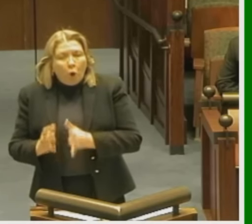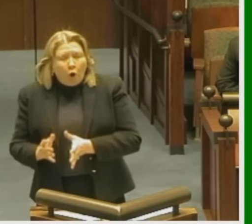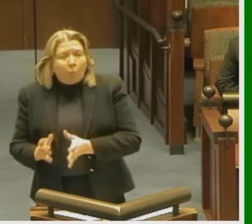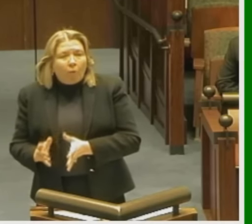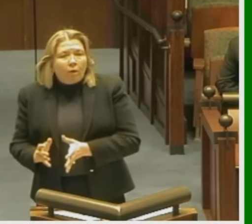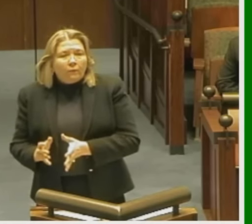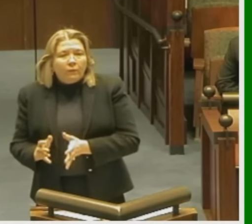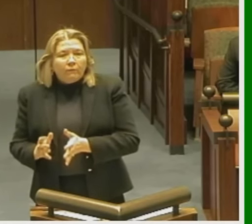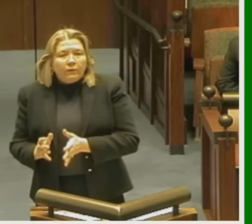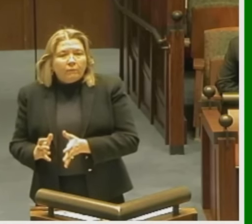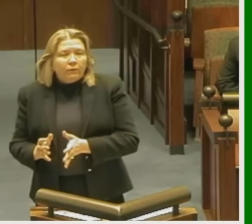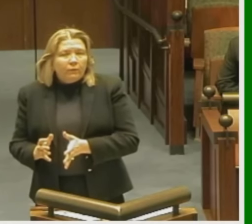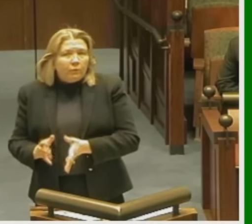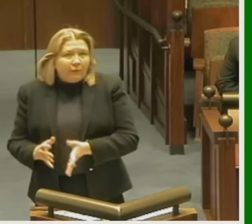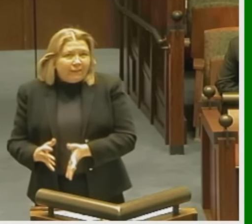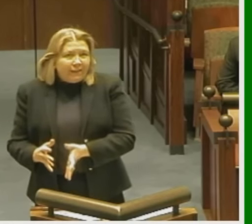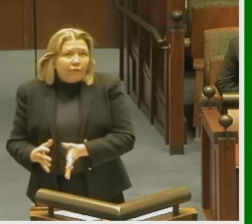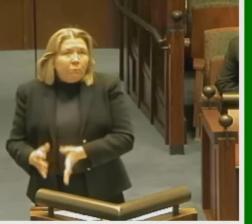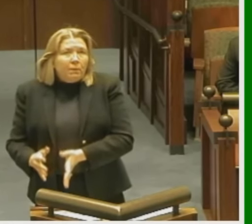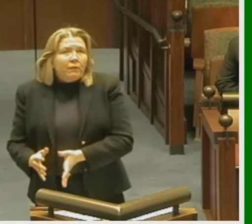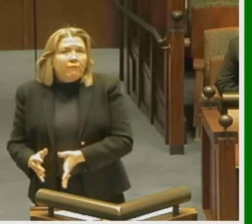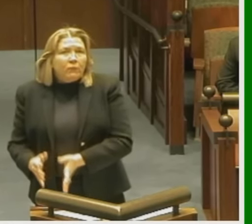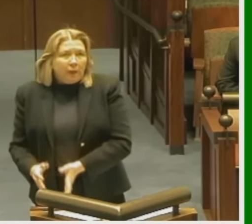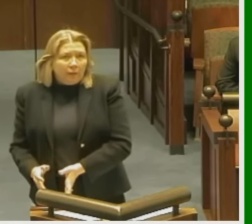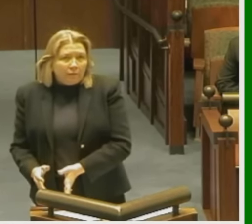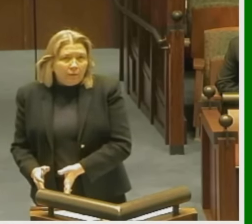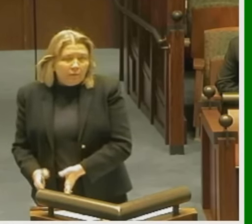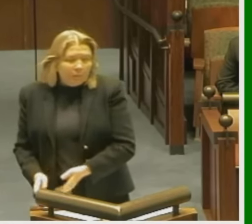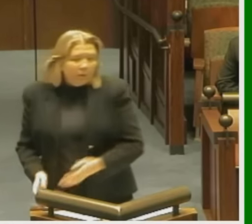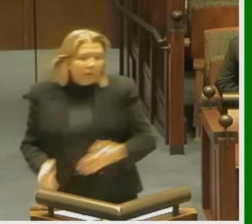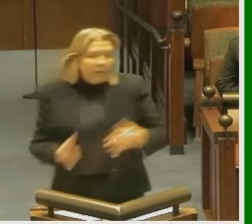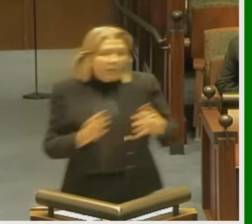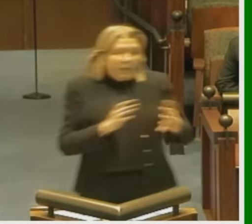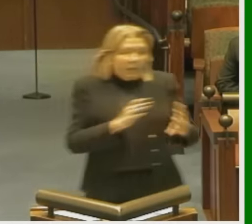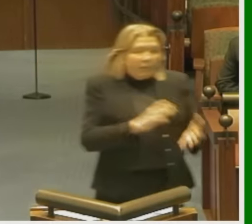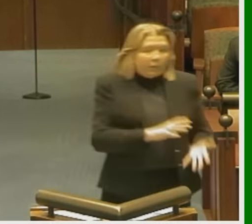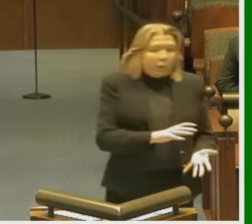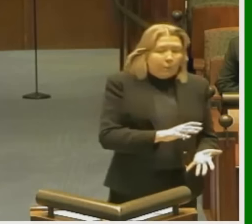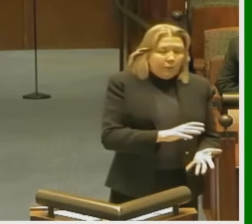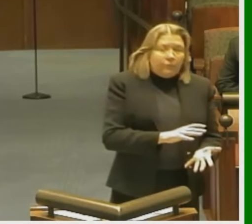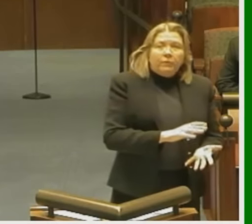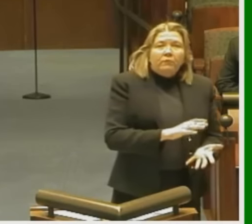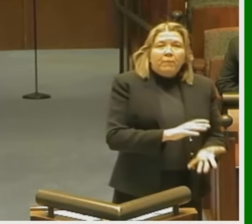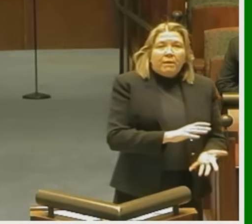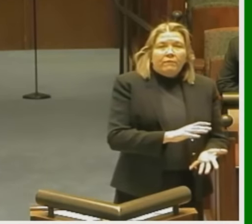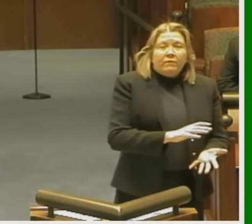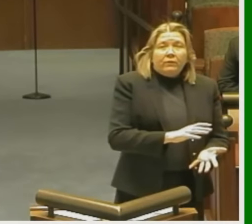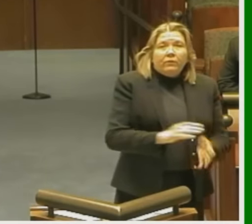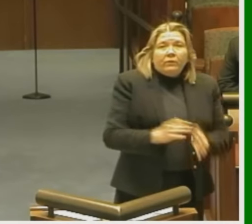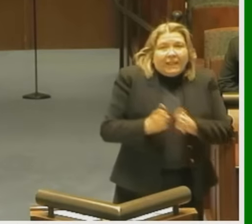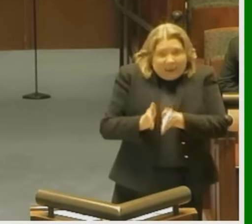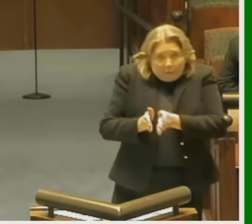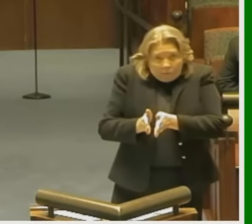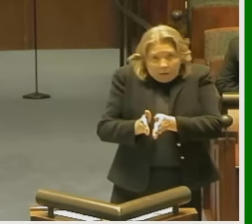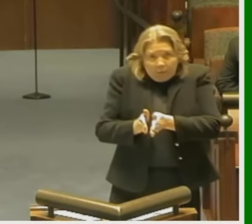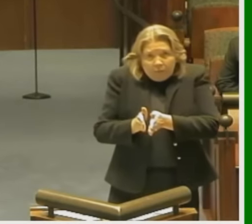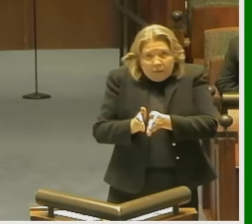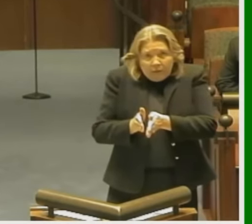are part of the non-forfitable right. That gives meaningful content to it. There are a bunch of benefits outside of the